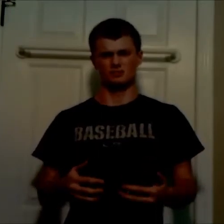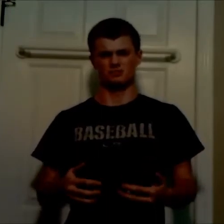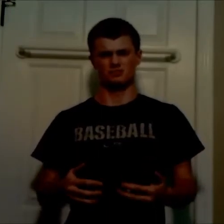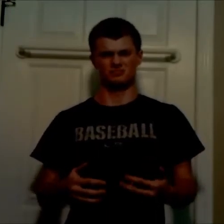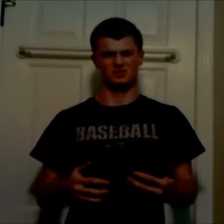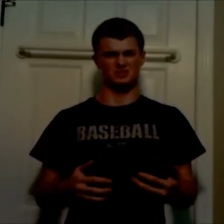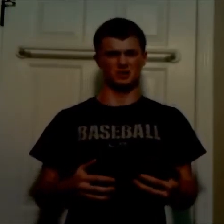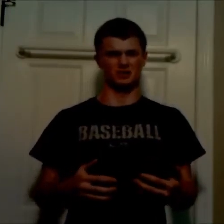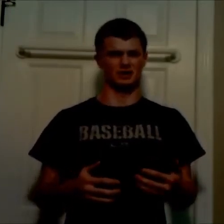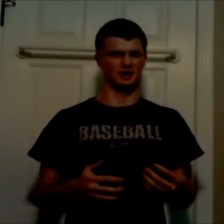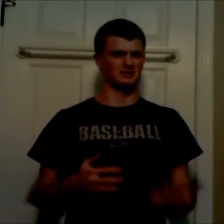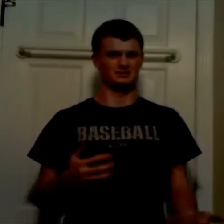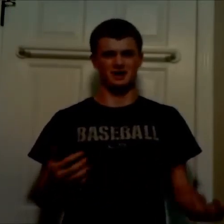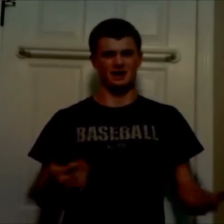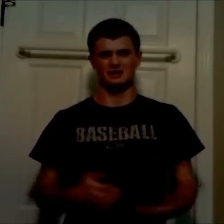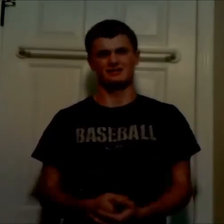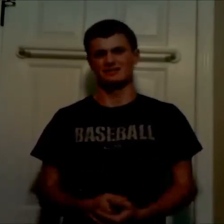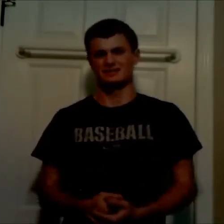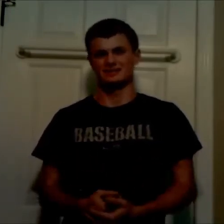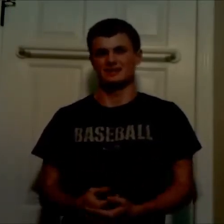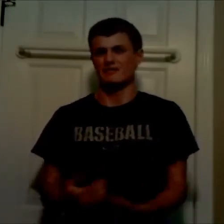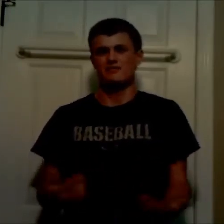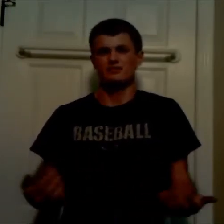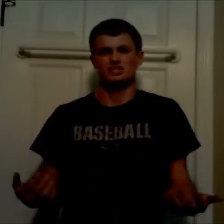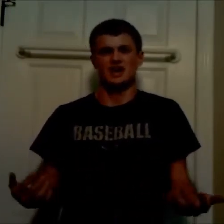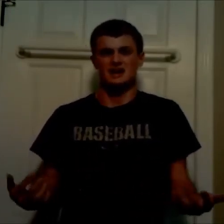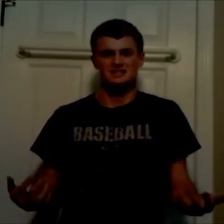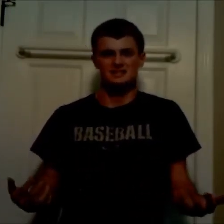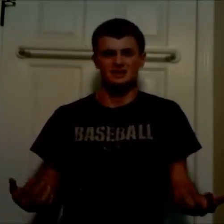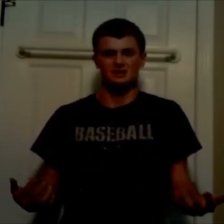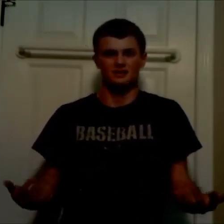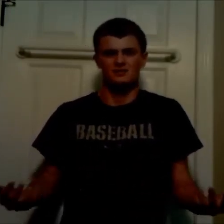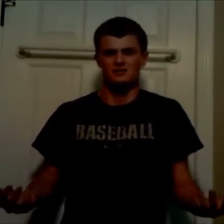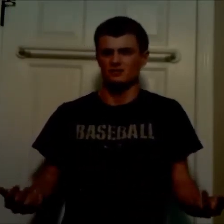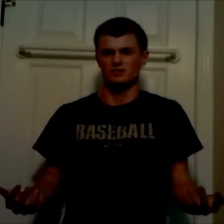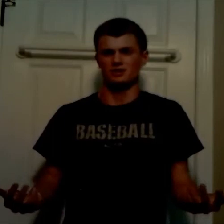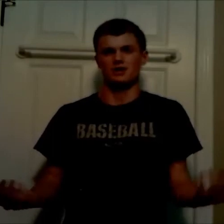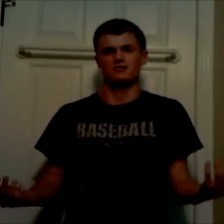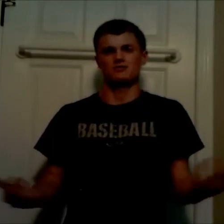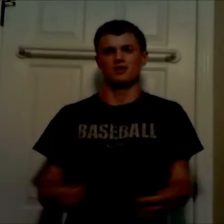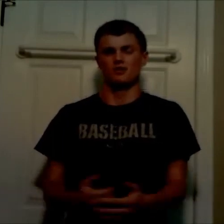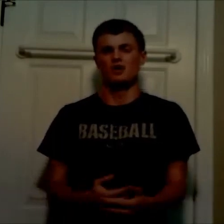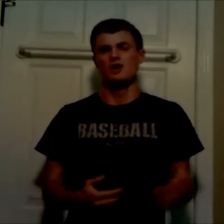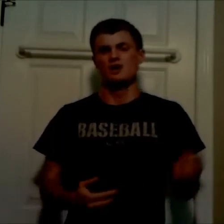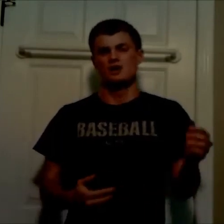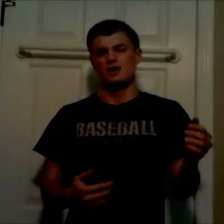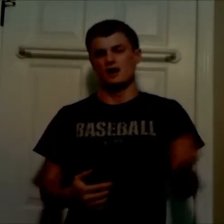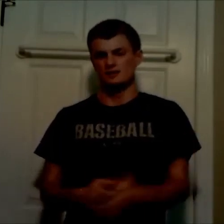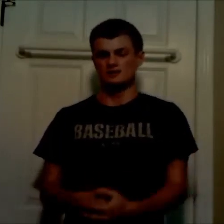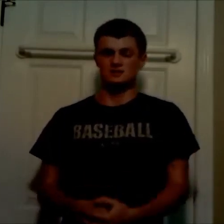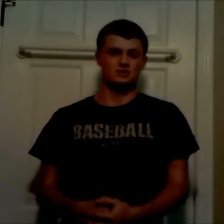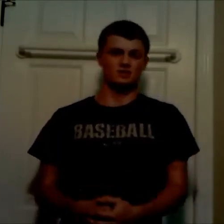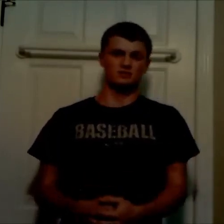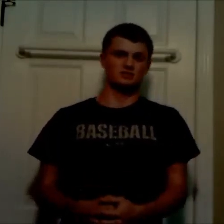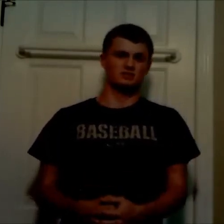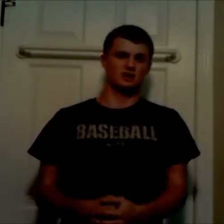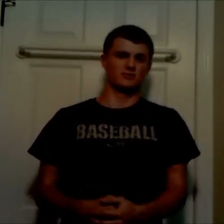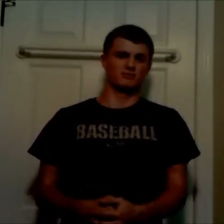pretty well. I, have they even finished casting yet? Are they even done with that? I don't even know. And, then, the same thing with Episode 9.